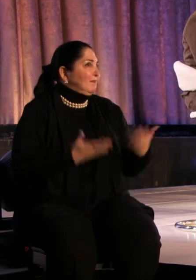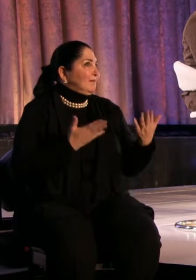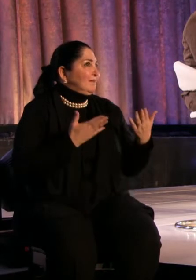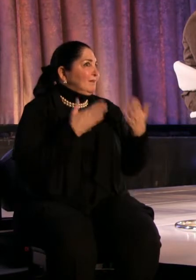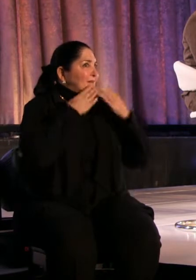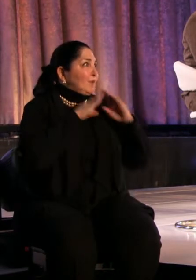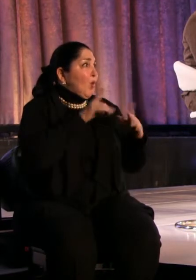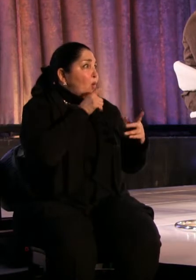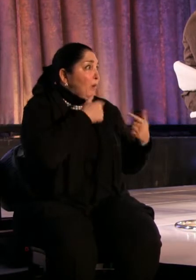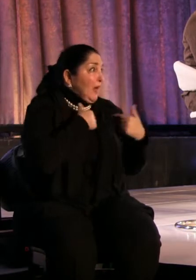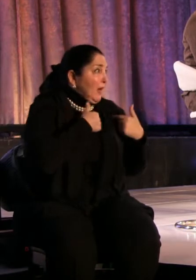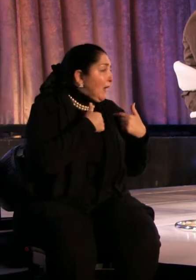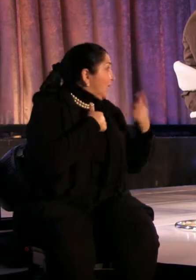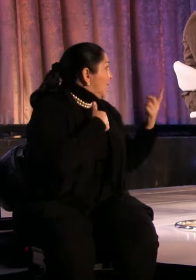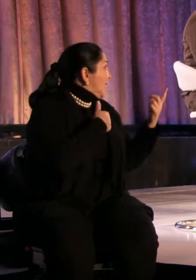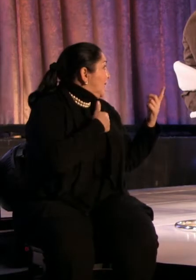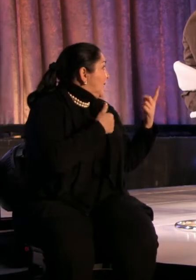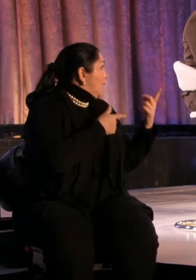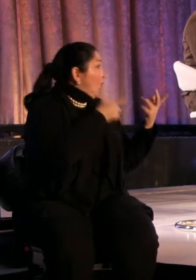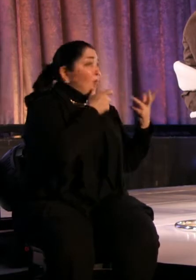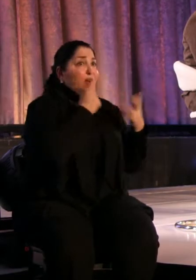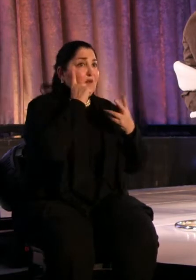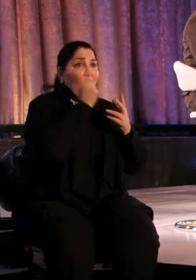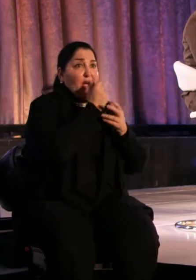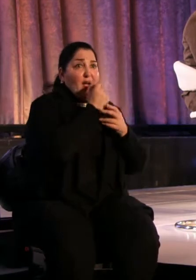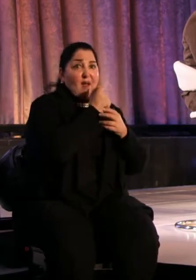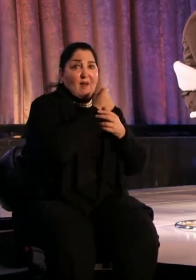Me? Me? Me?